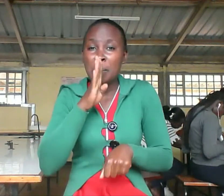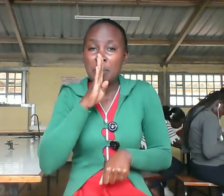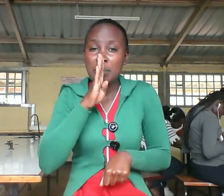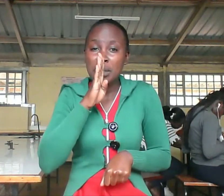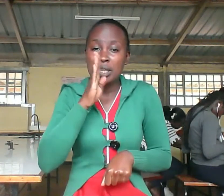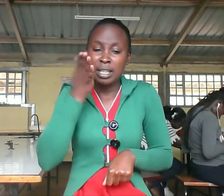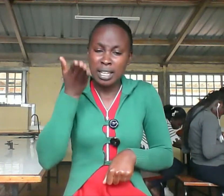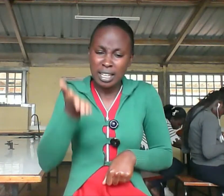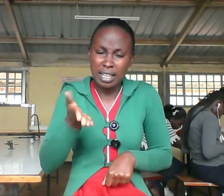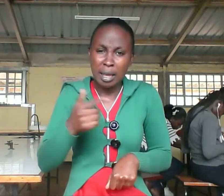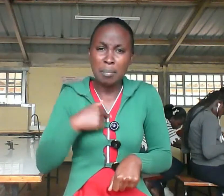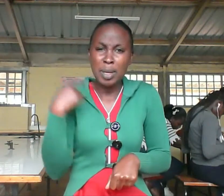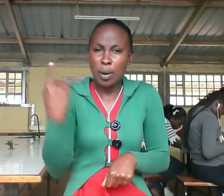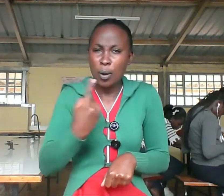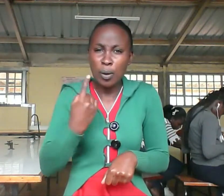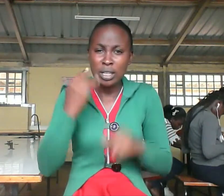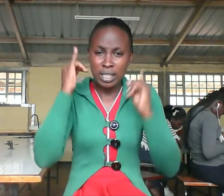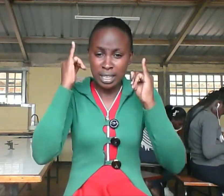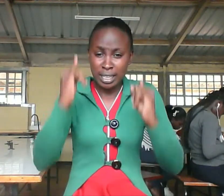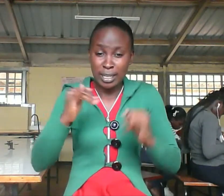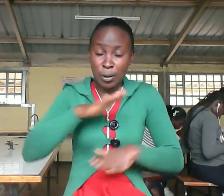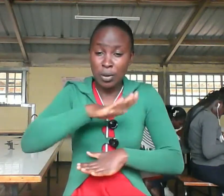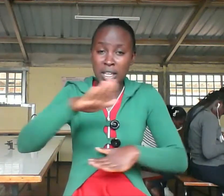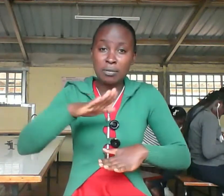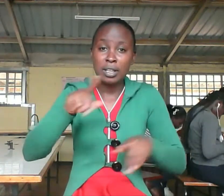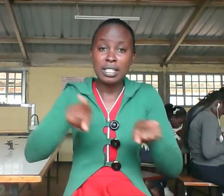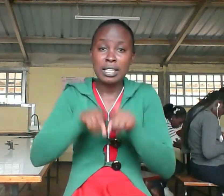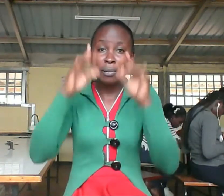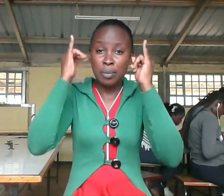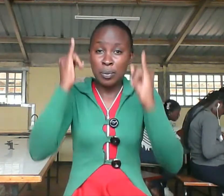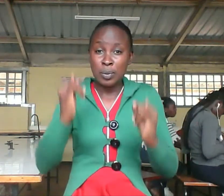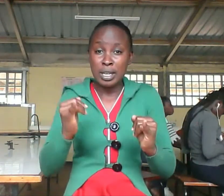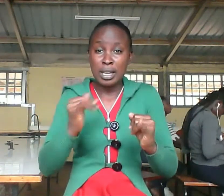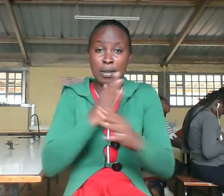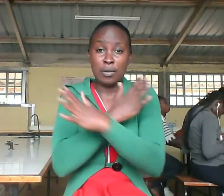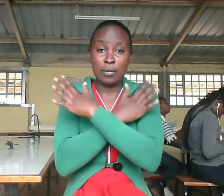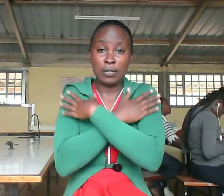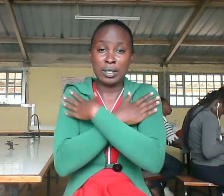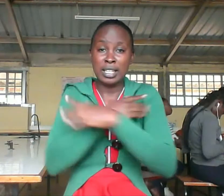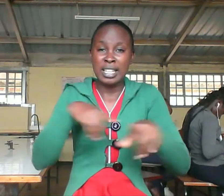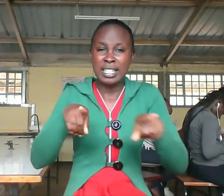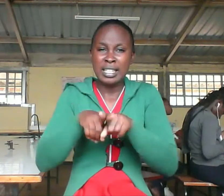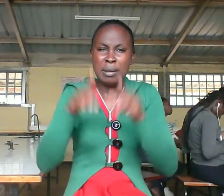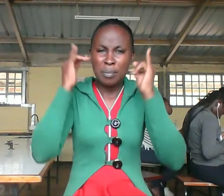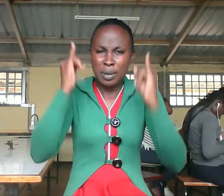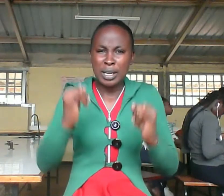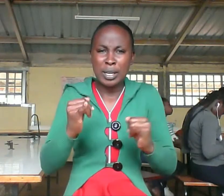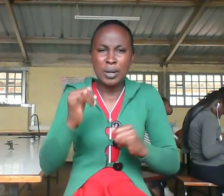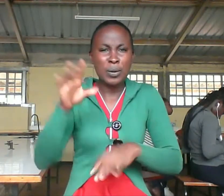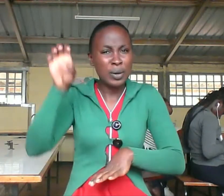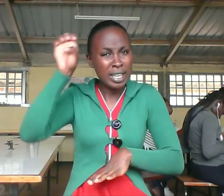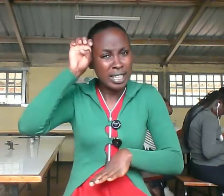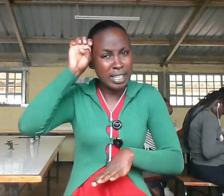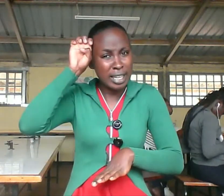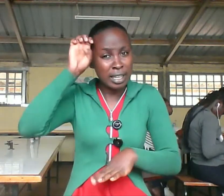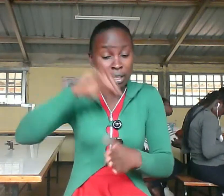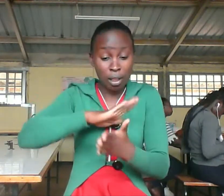new friends a new level of education but all in all i